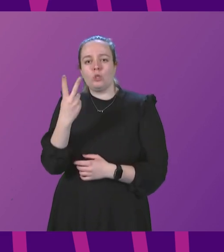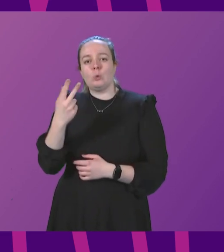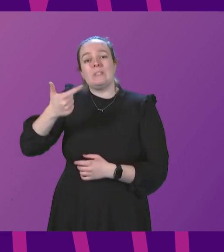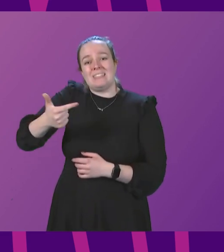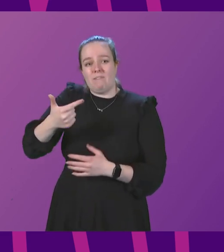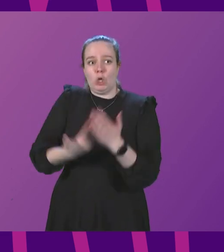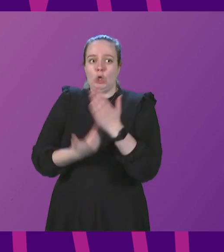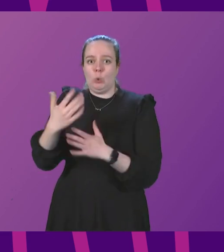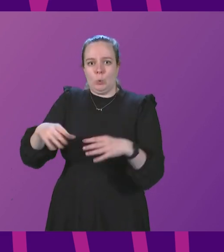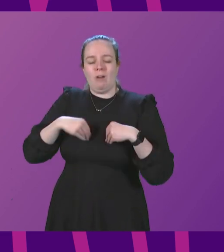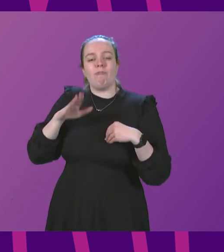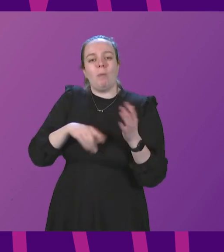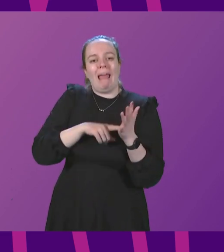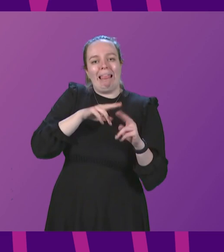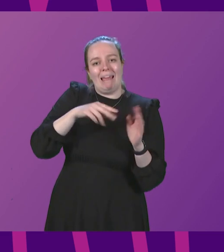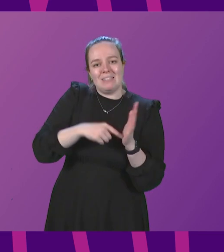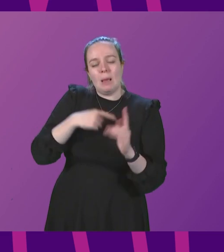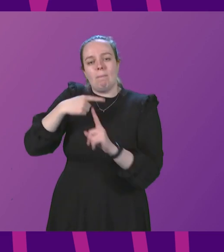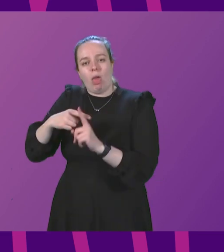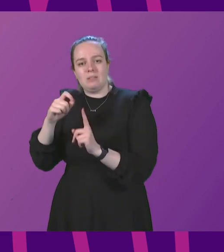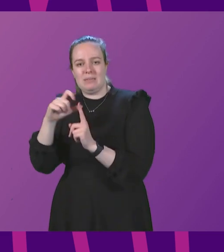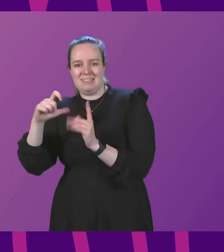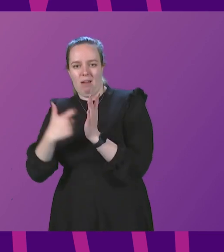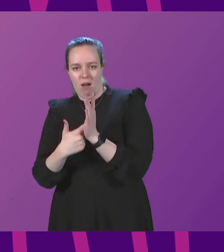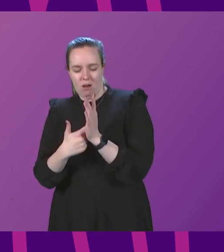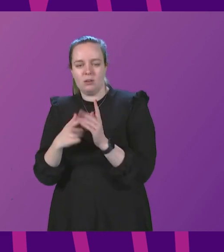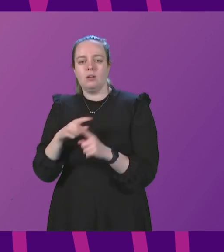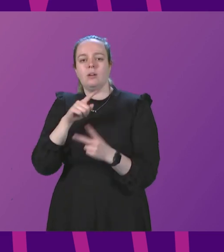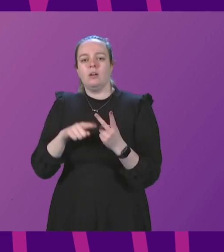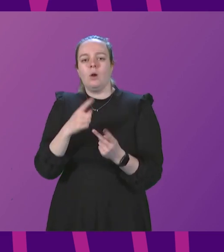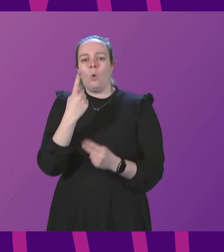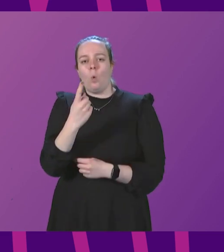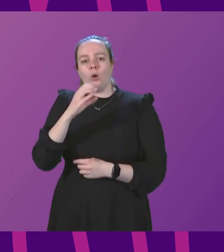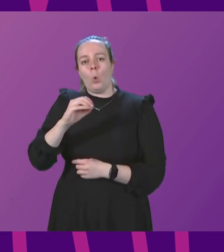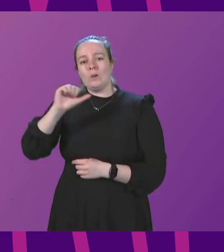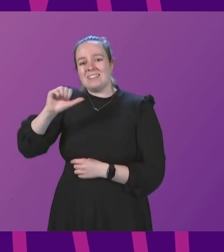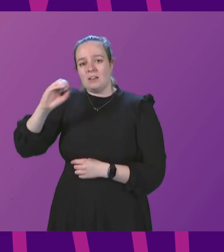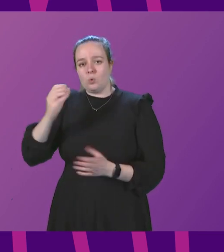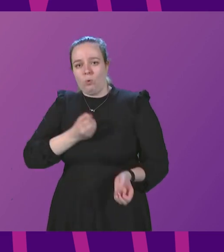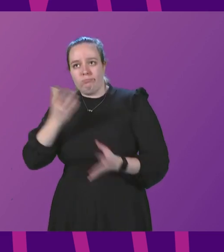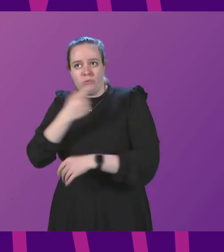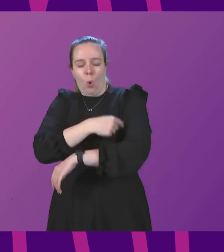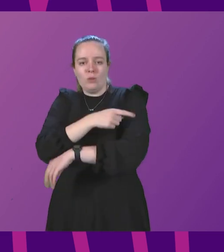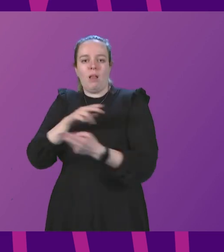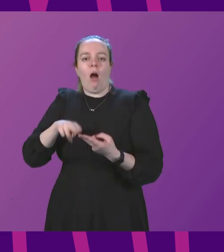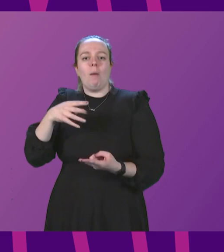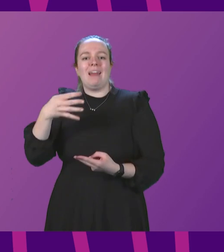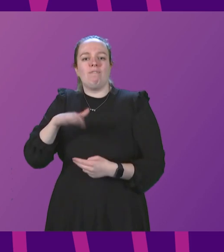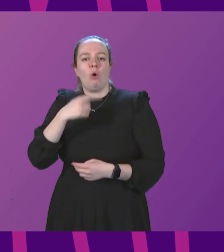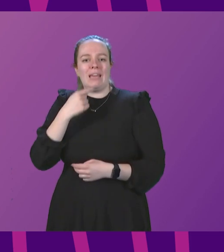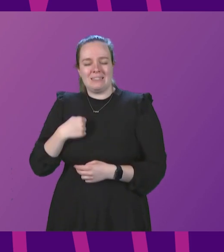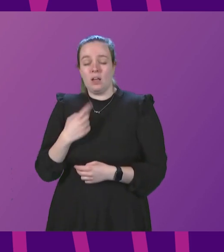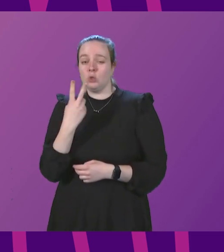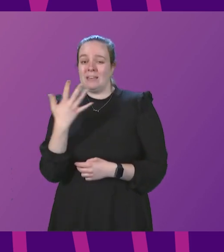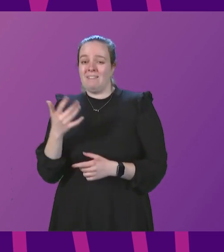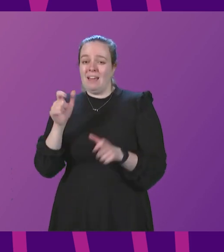new cases from lateral flow and PCR tests. 1,060 people are in hospital, nine more than yesterday. 25 people are in